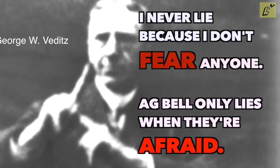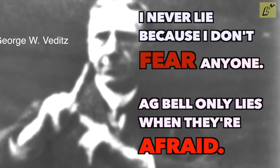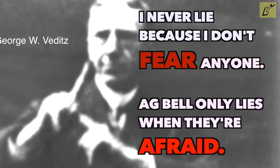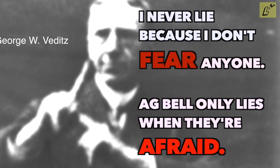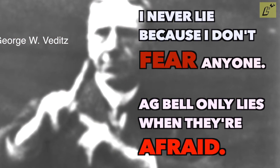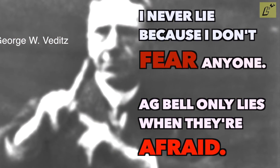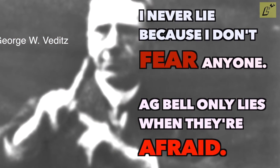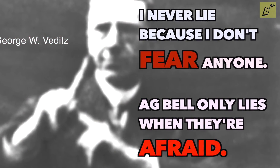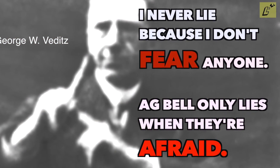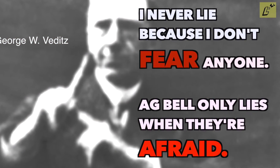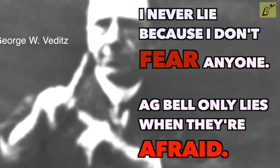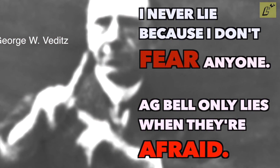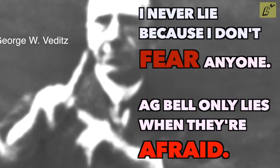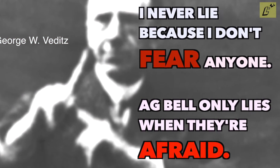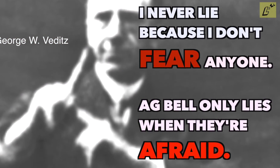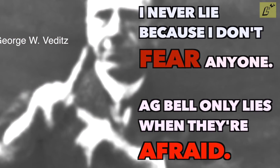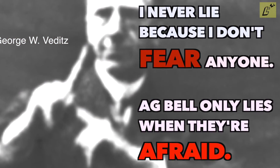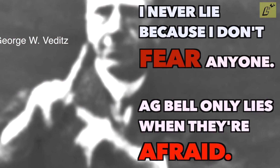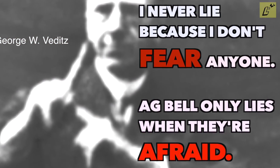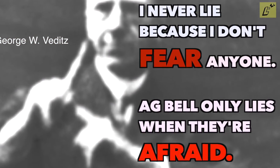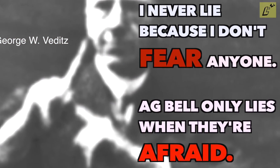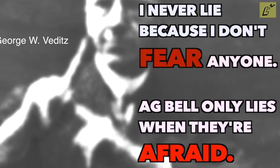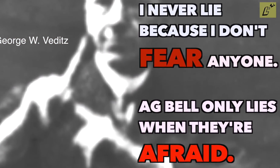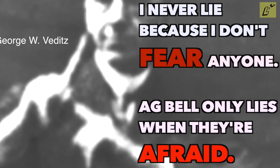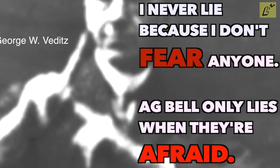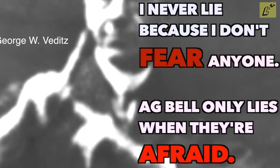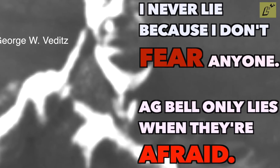don't fear anyone A.G.E. Bell only lies when they're afraid